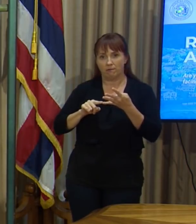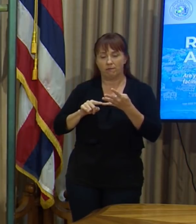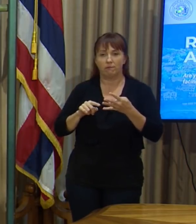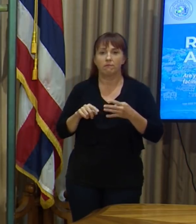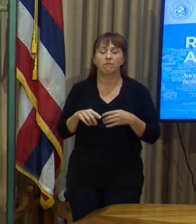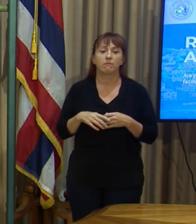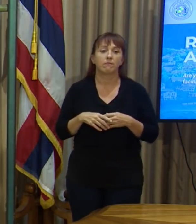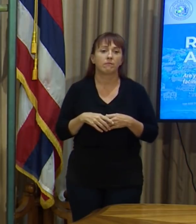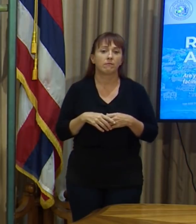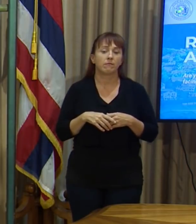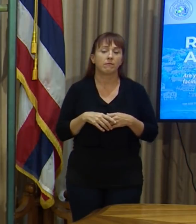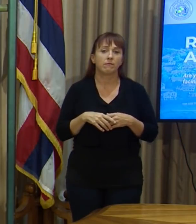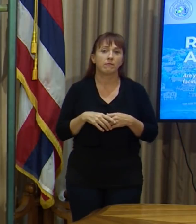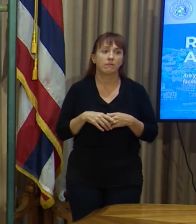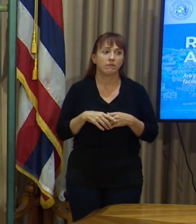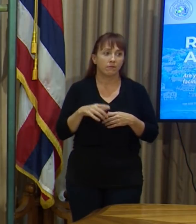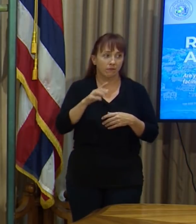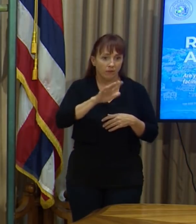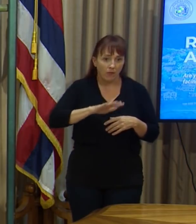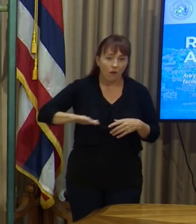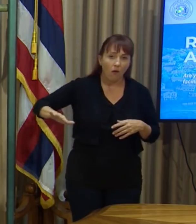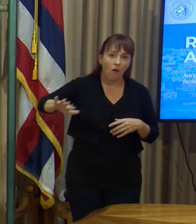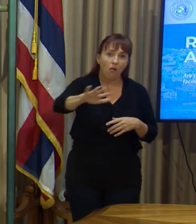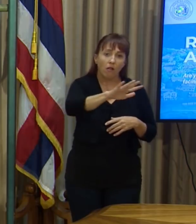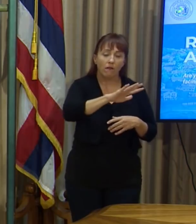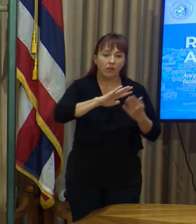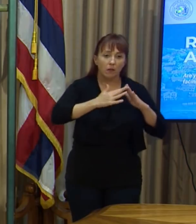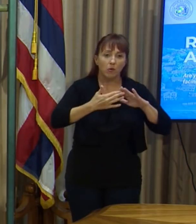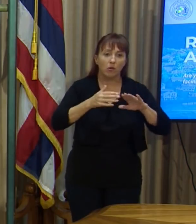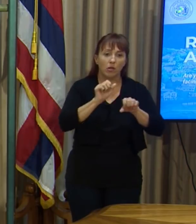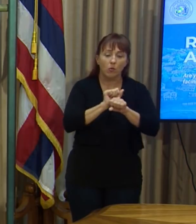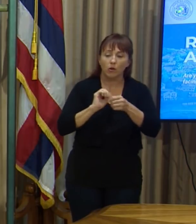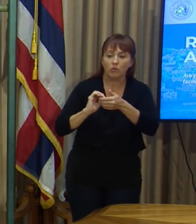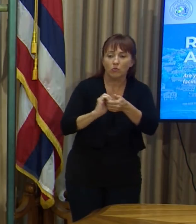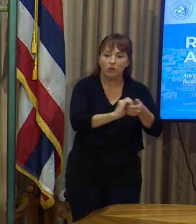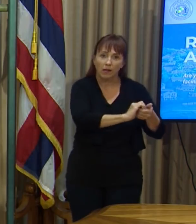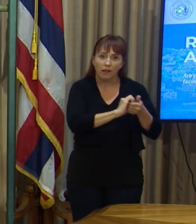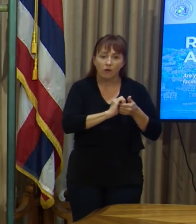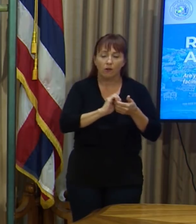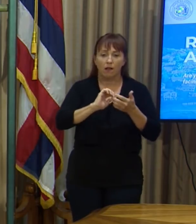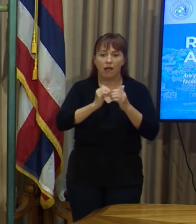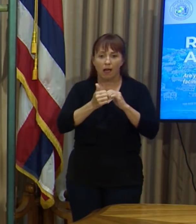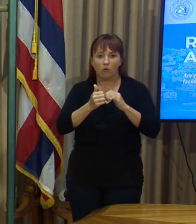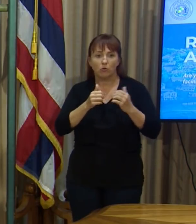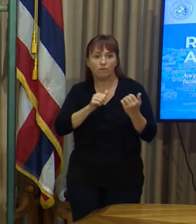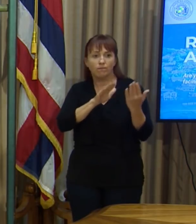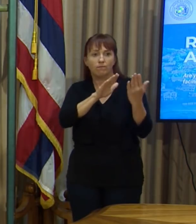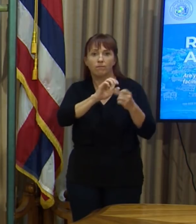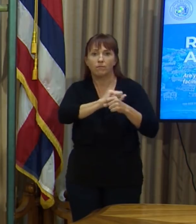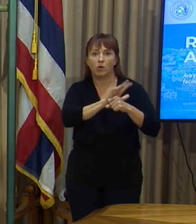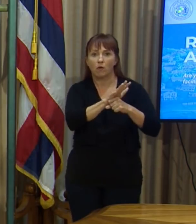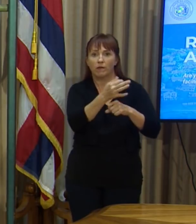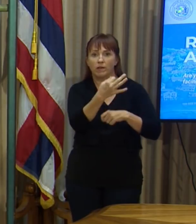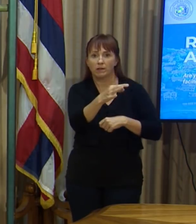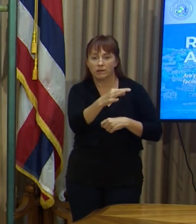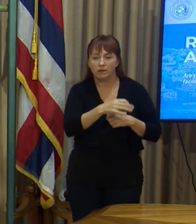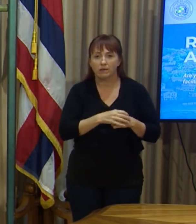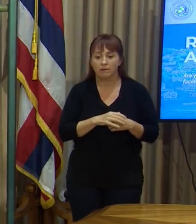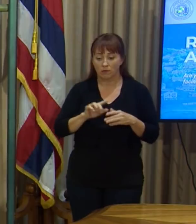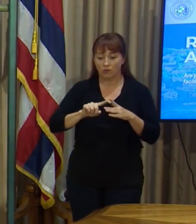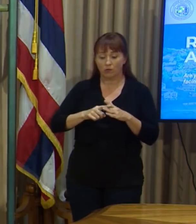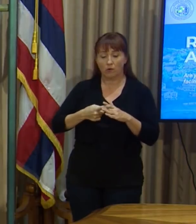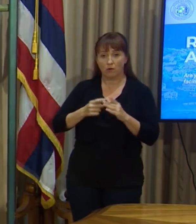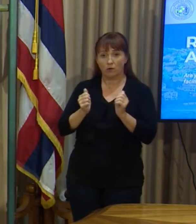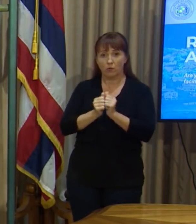All of us need to work together in order for us to battle COVID-19. It starts with us